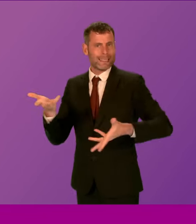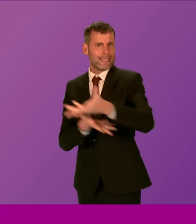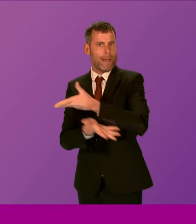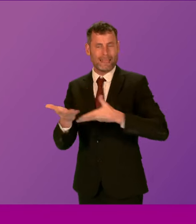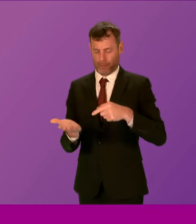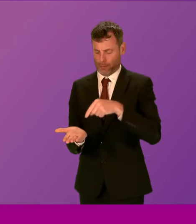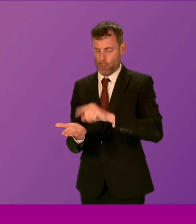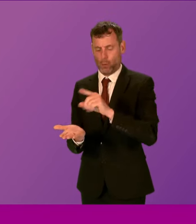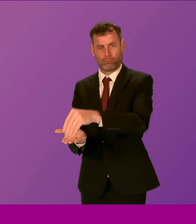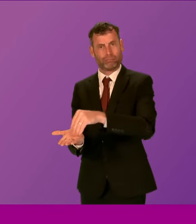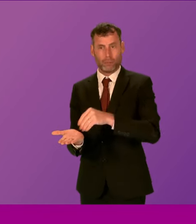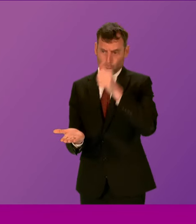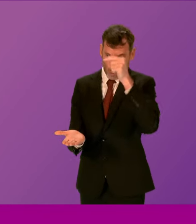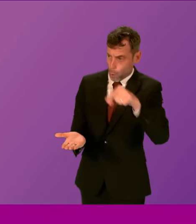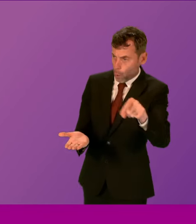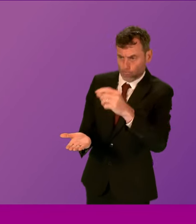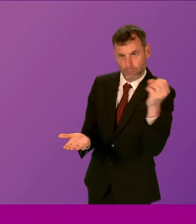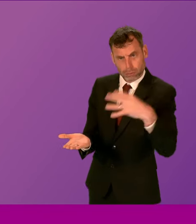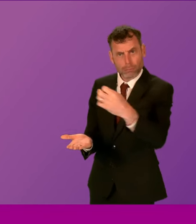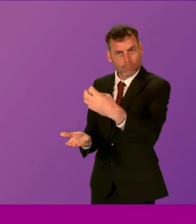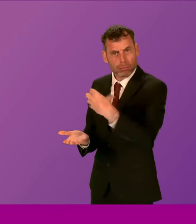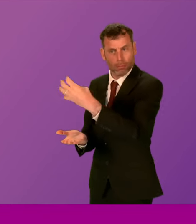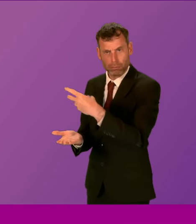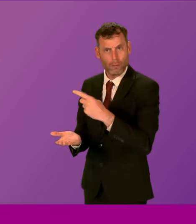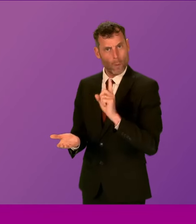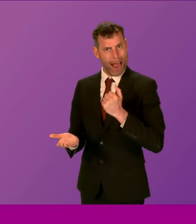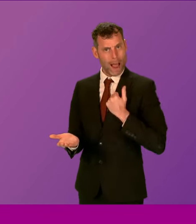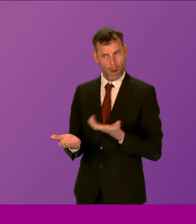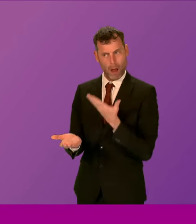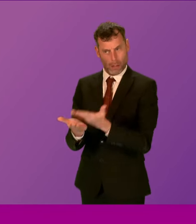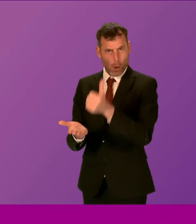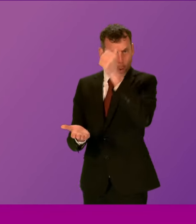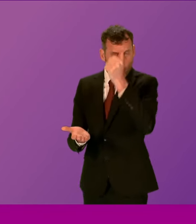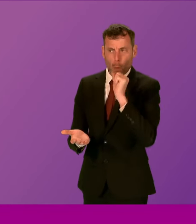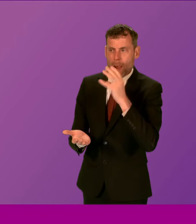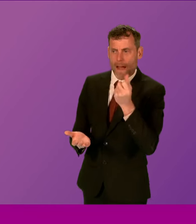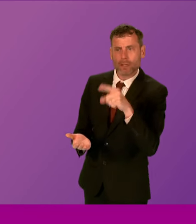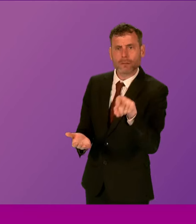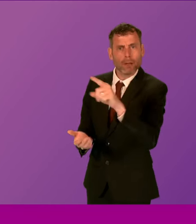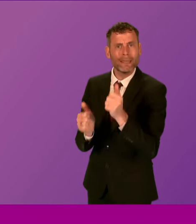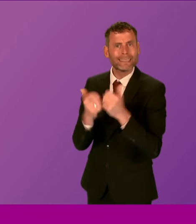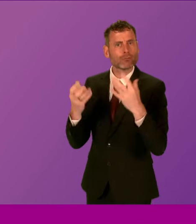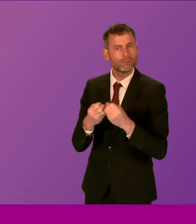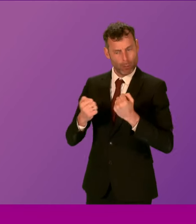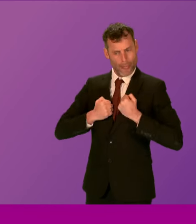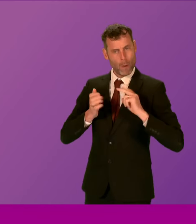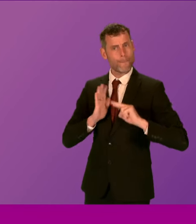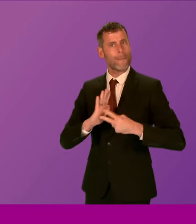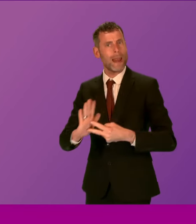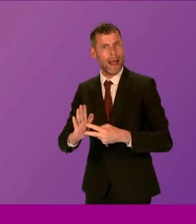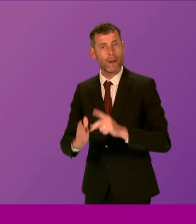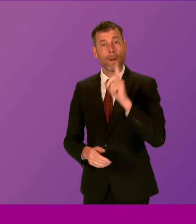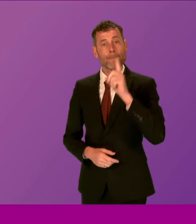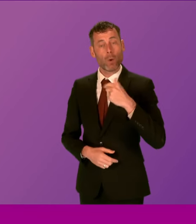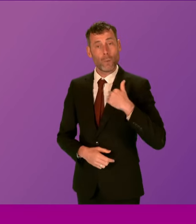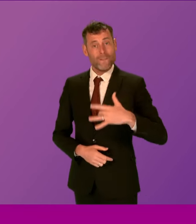colleagues, no doubt, for the government to consider going further. But it does have important provisions within that bill to ensure that justice can be